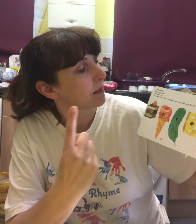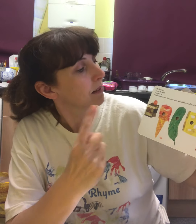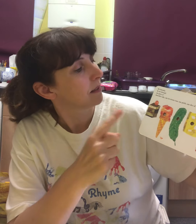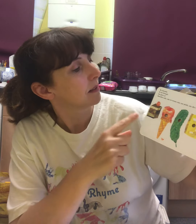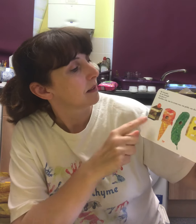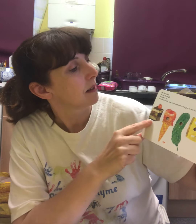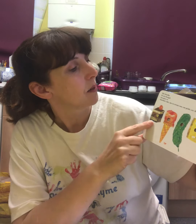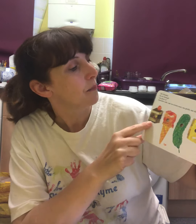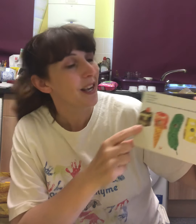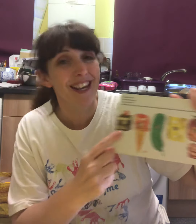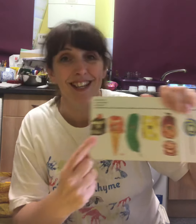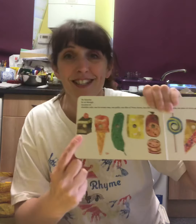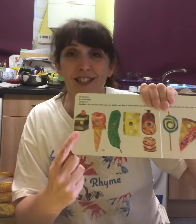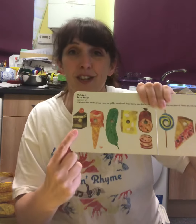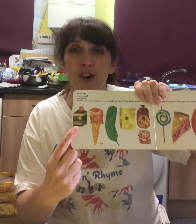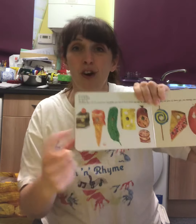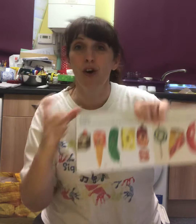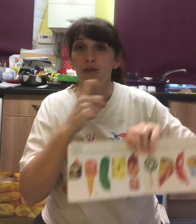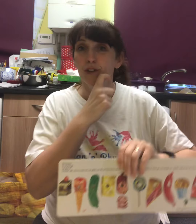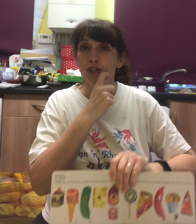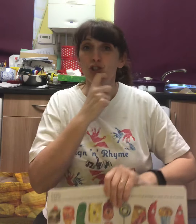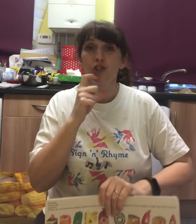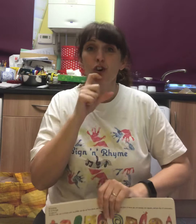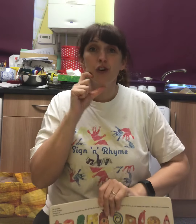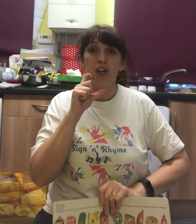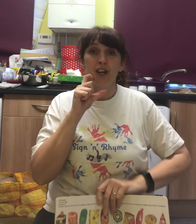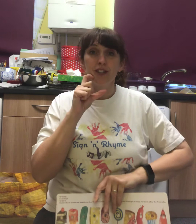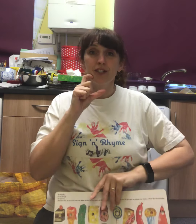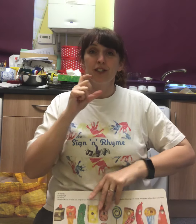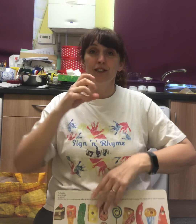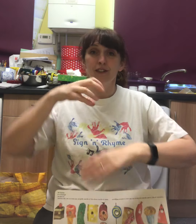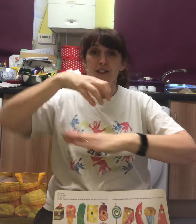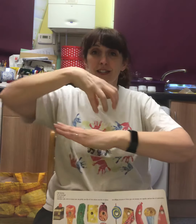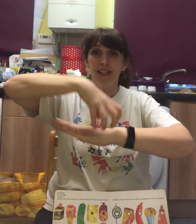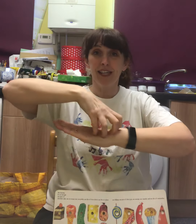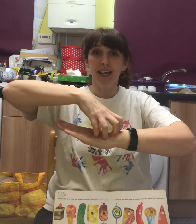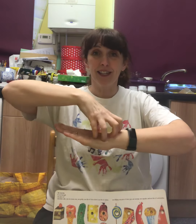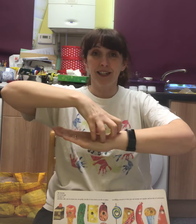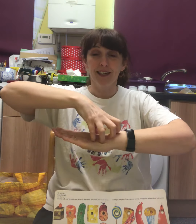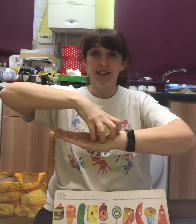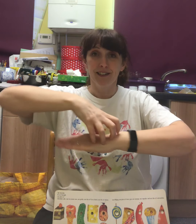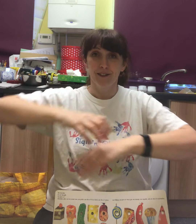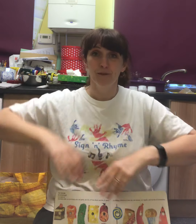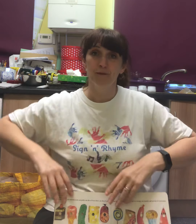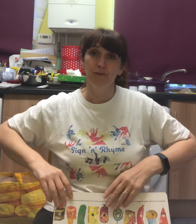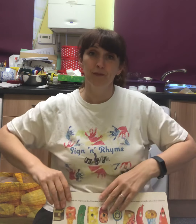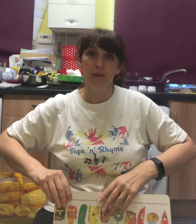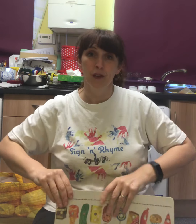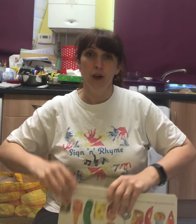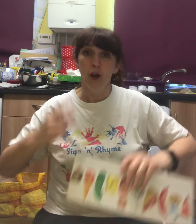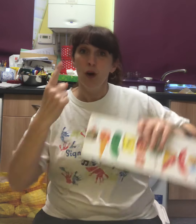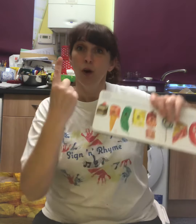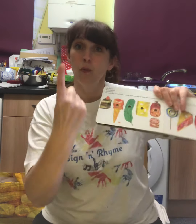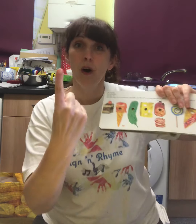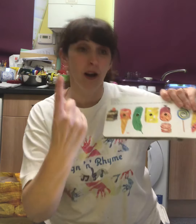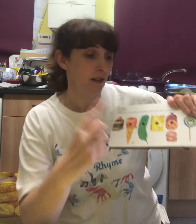piece of chocolate cake. One